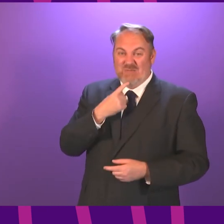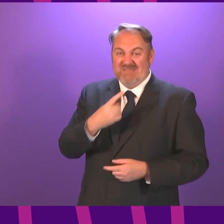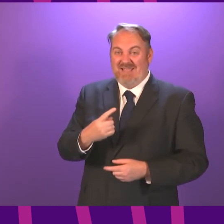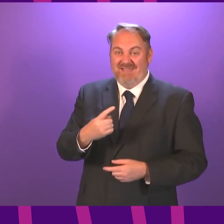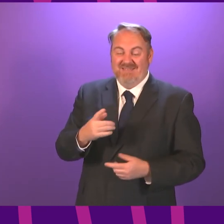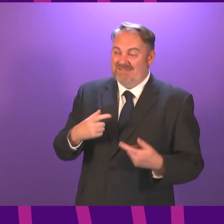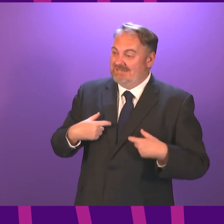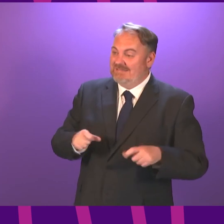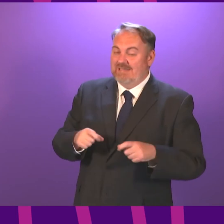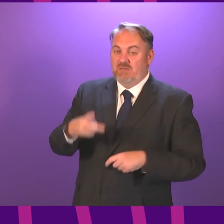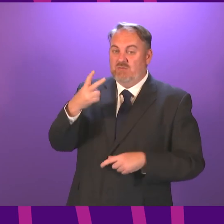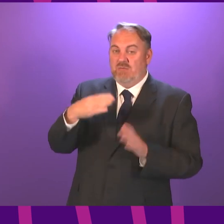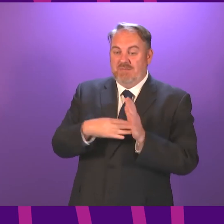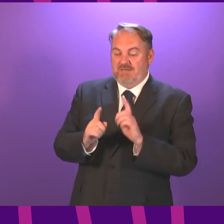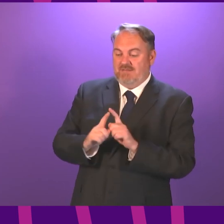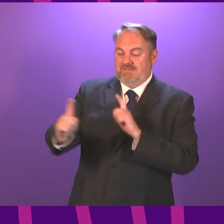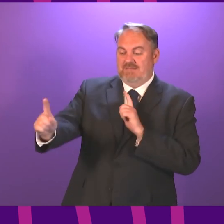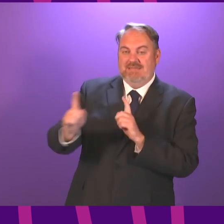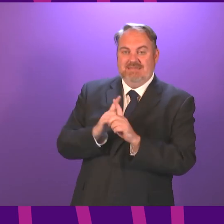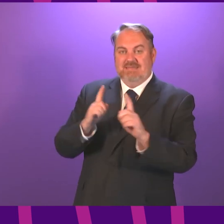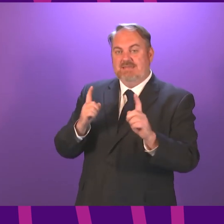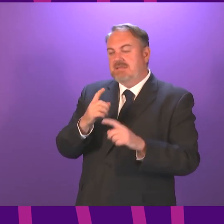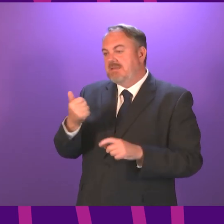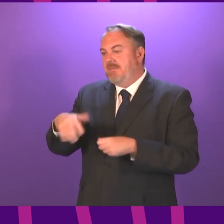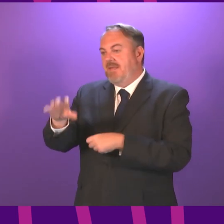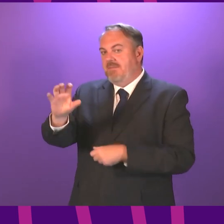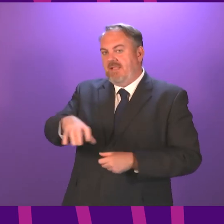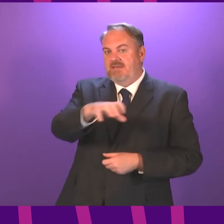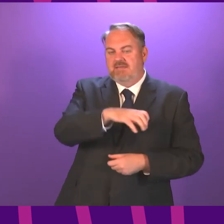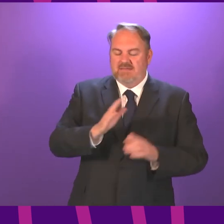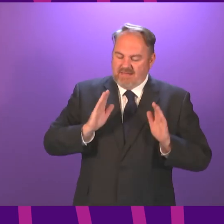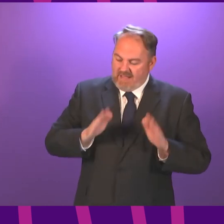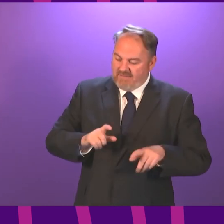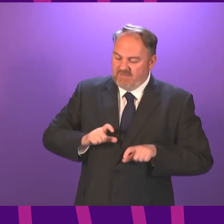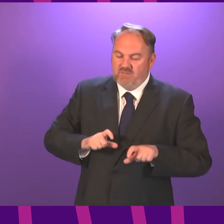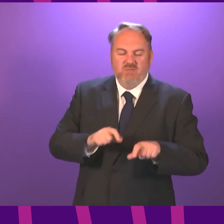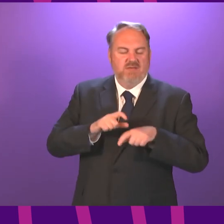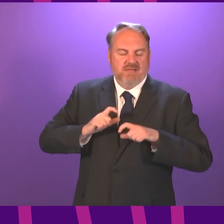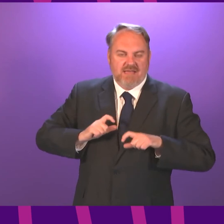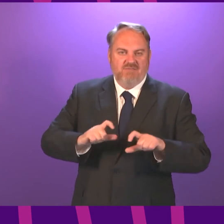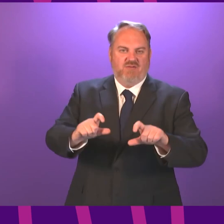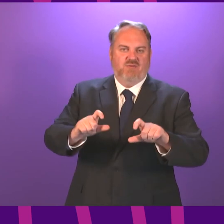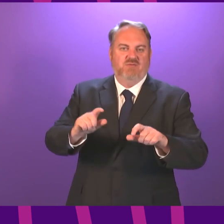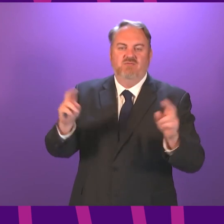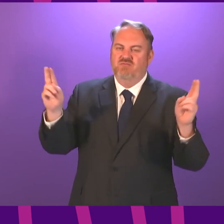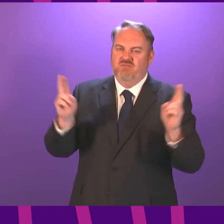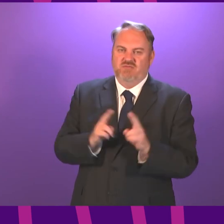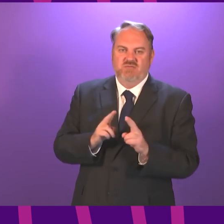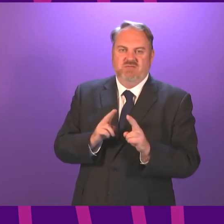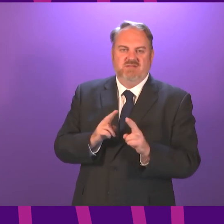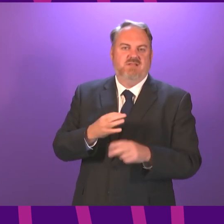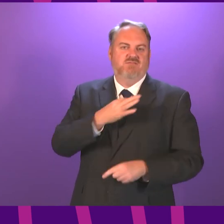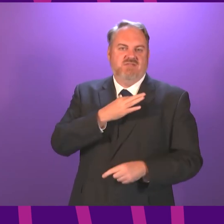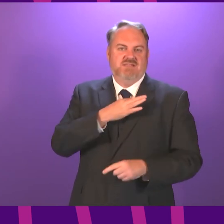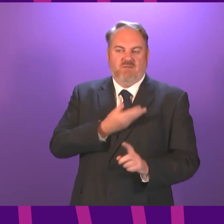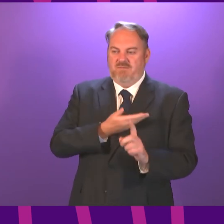to meet physical distancing in certain environments remains a really important mitigation but yes this is an important issue so we will